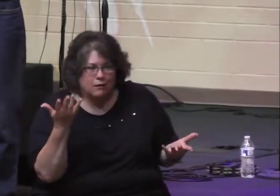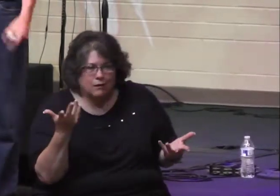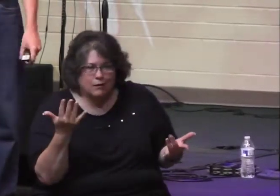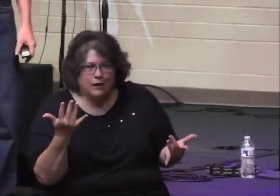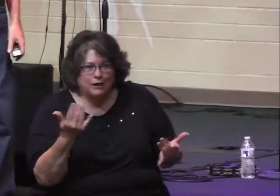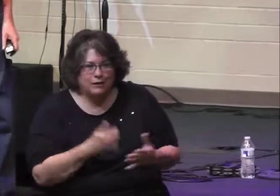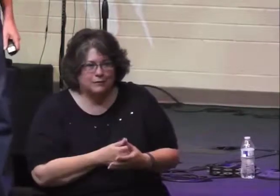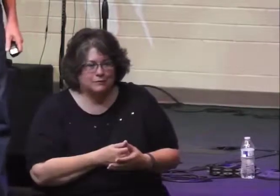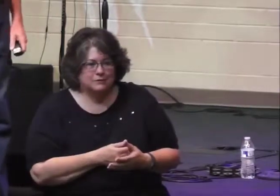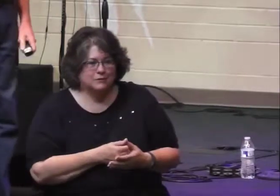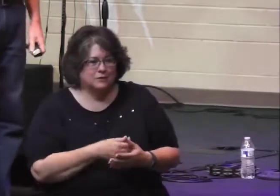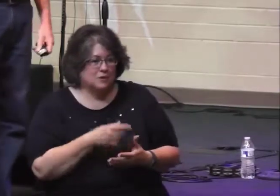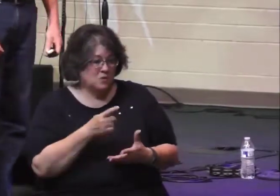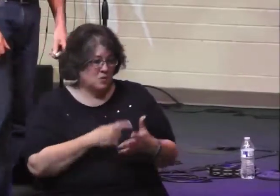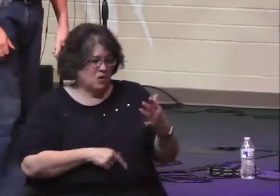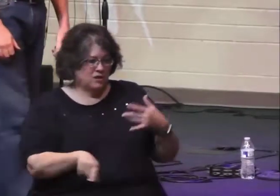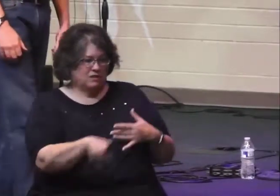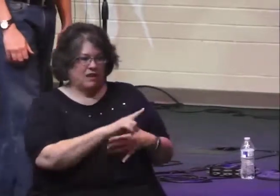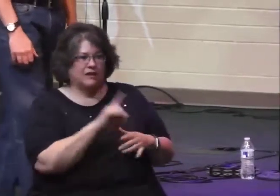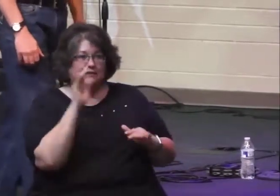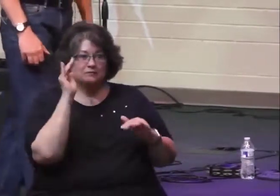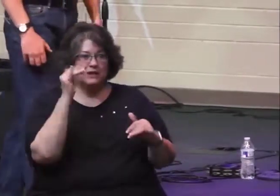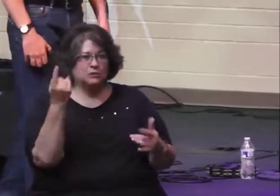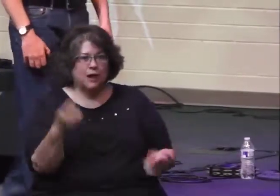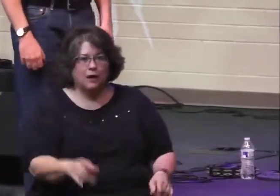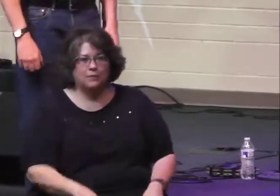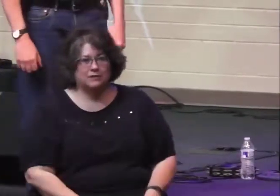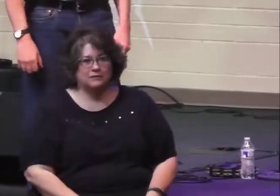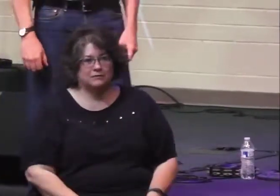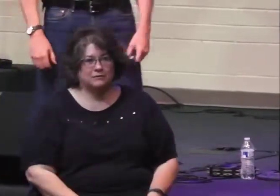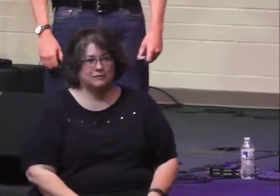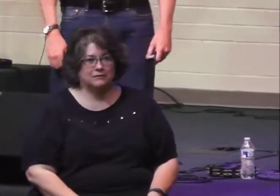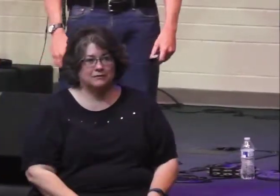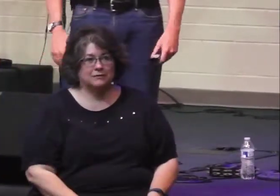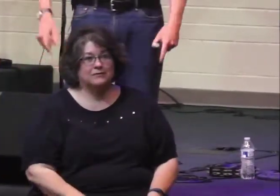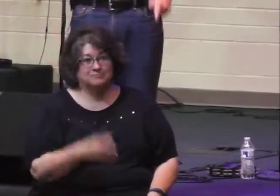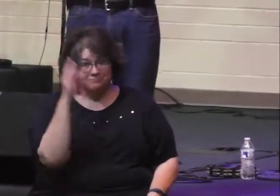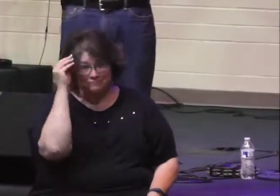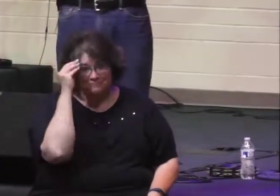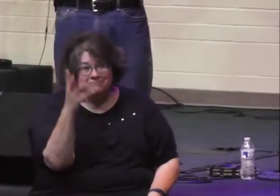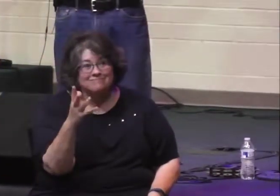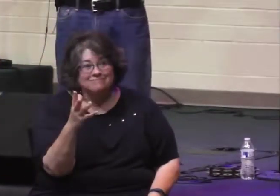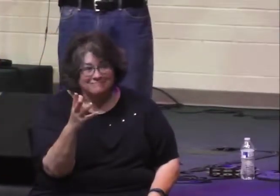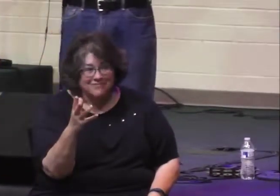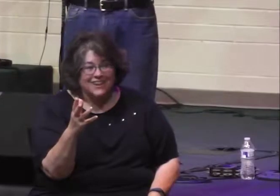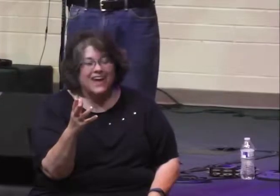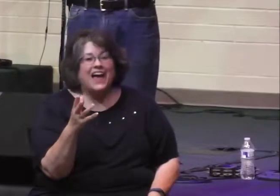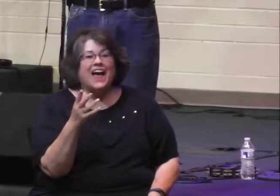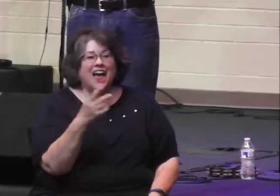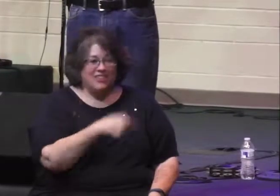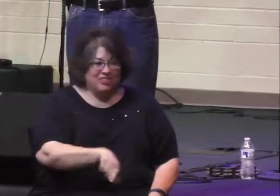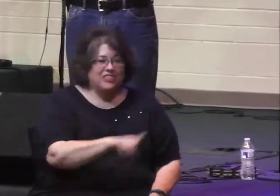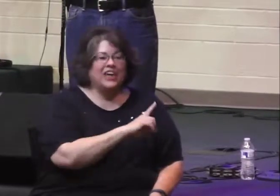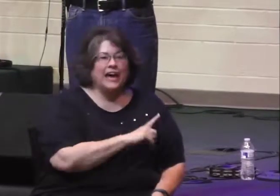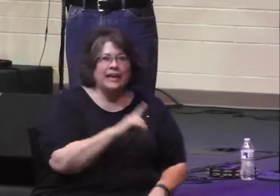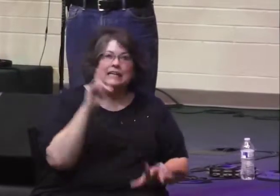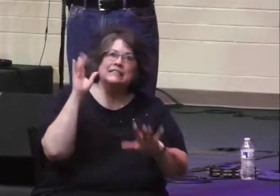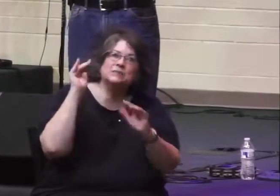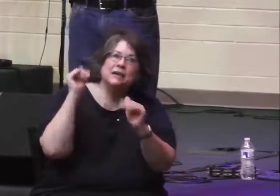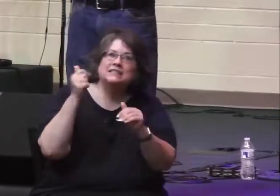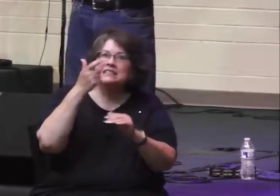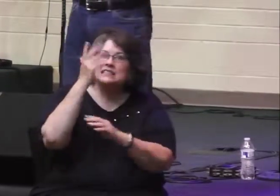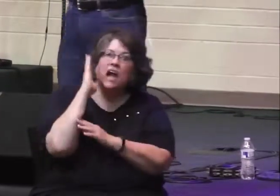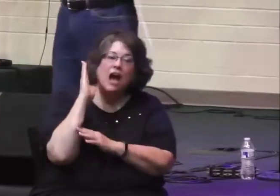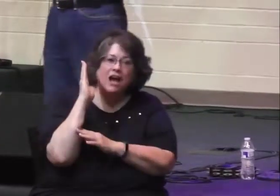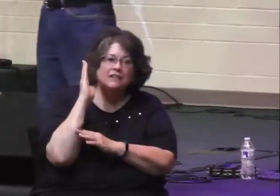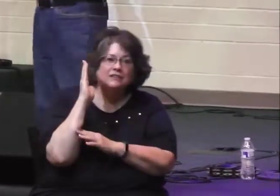What were they waiting for? What were they expecting to happen? I will tell you, they were